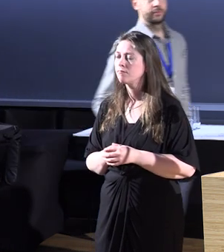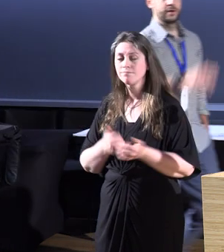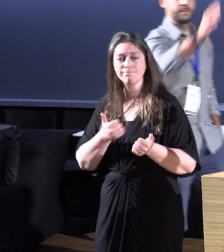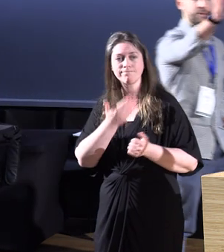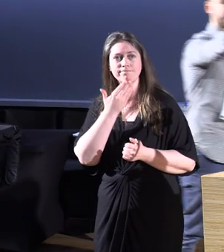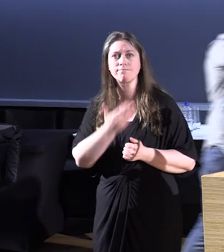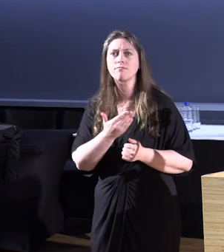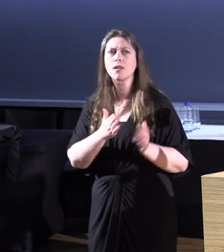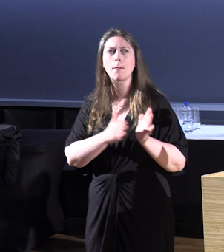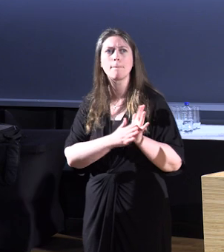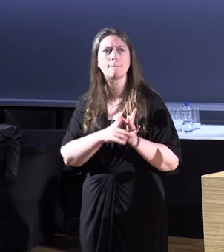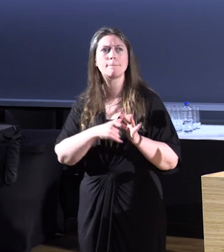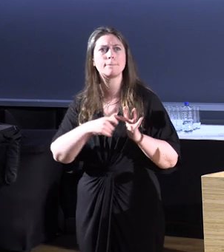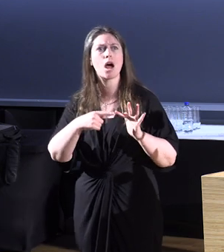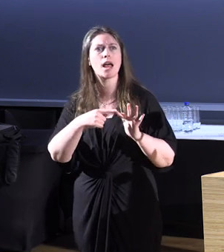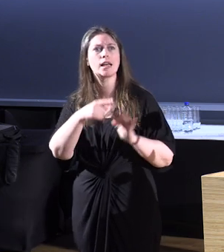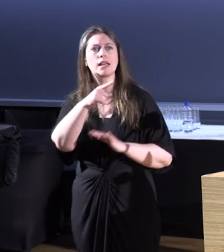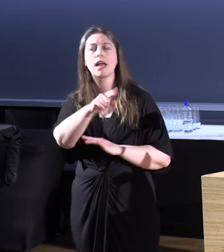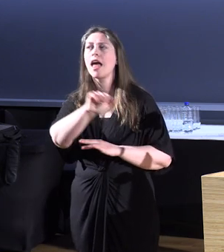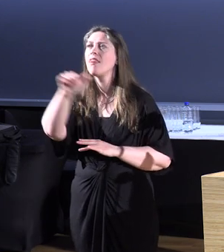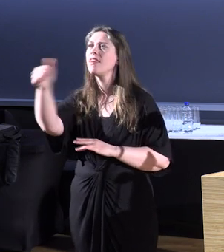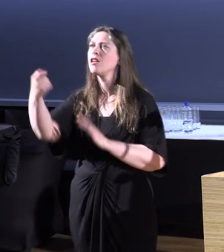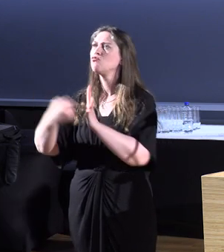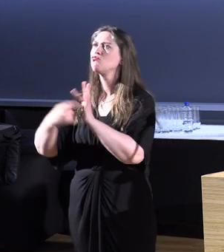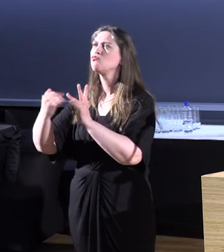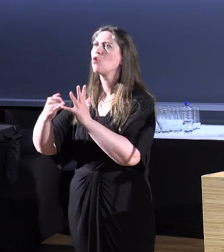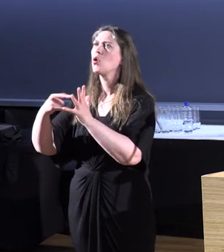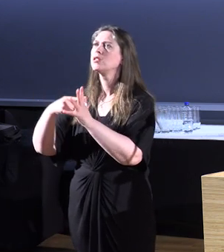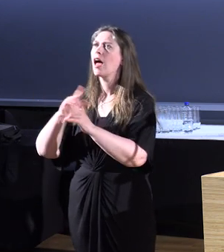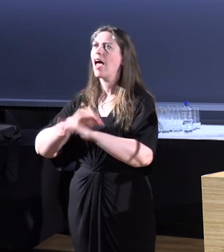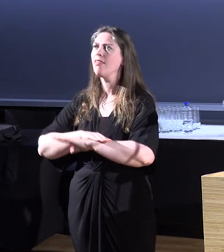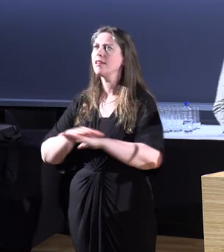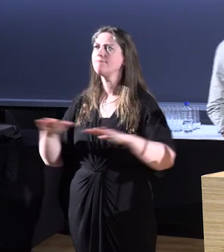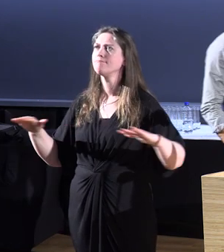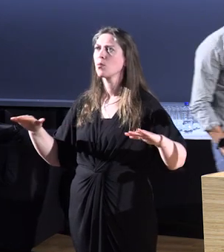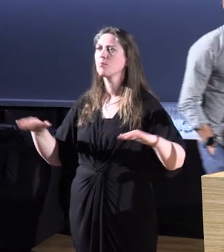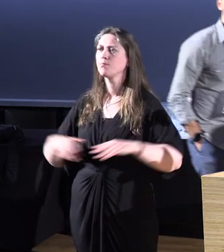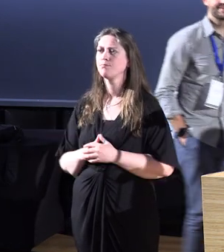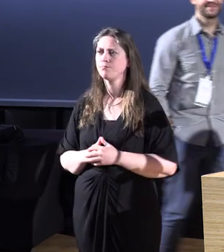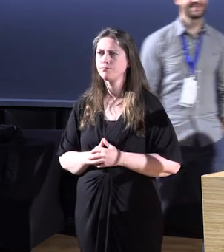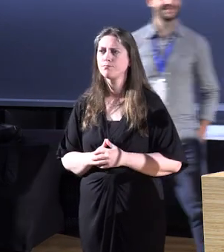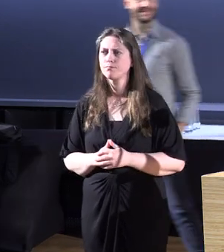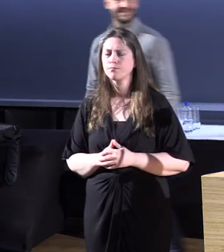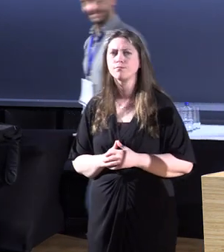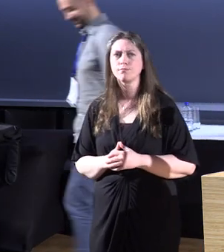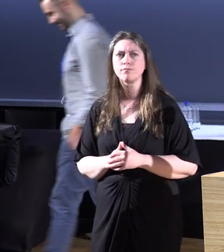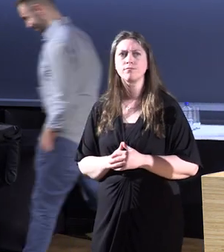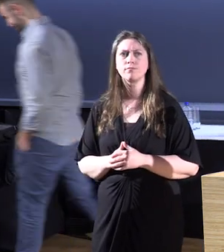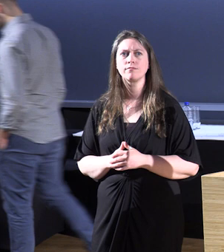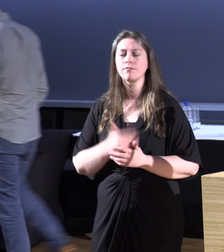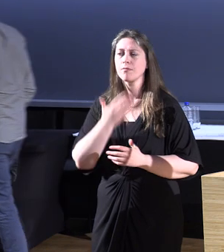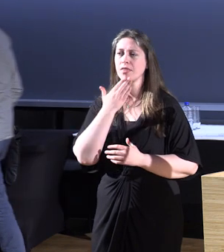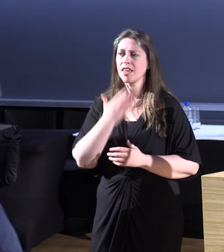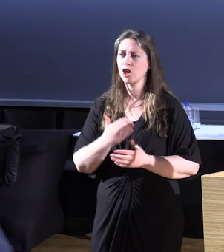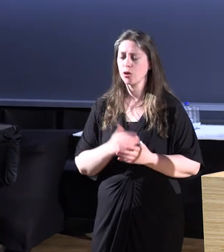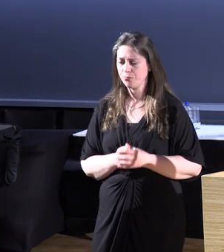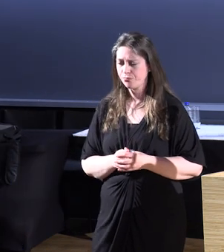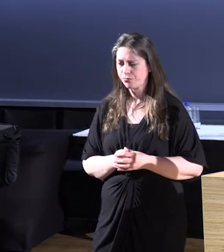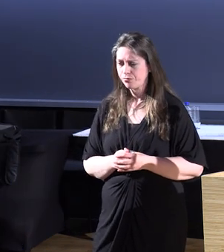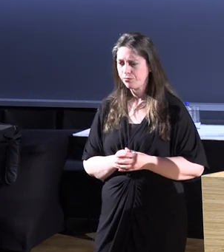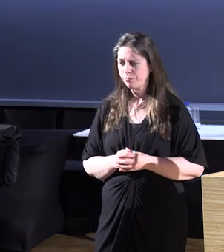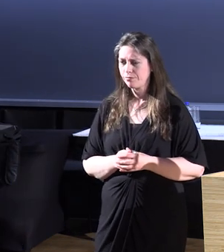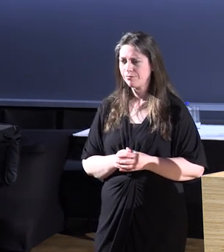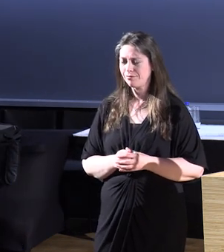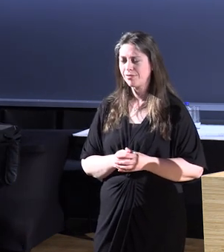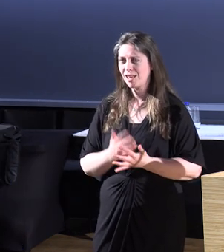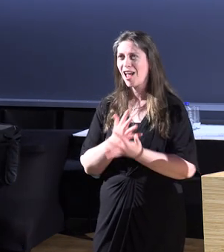Thanks. We'll go to Mike and then we've got time for Rosa at the back and then we need to call it. Thanks very much. A